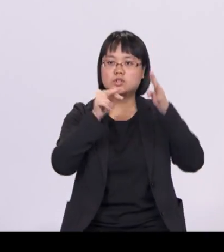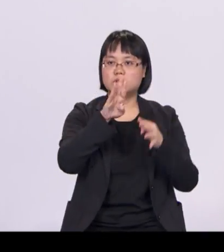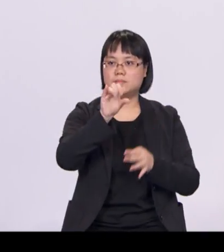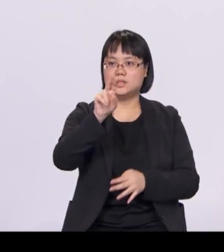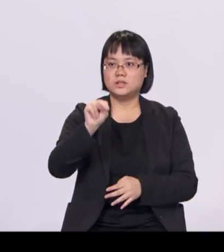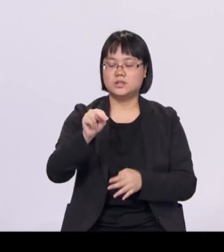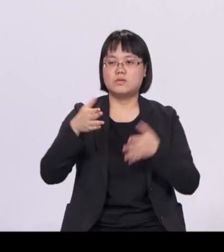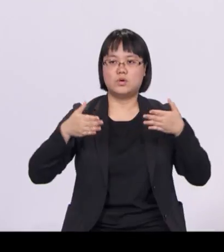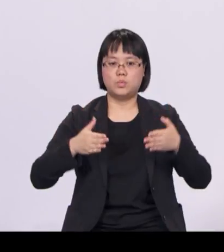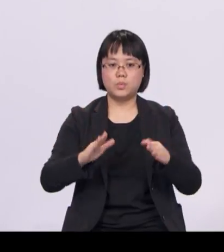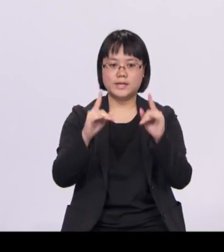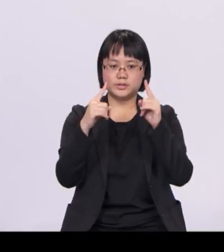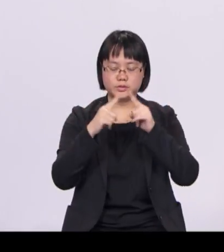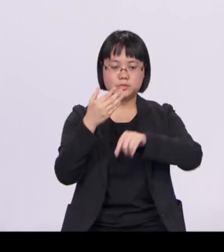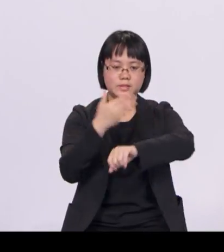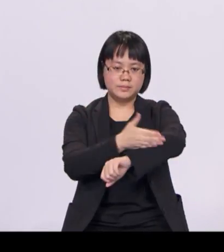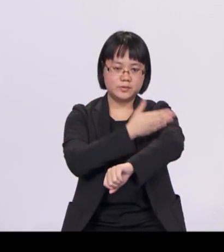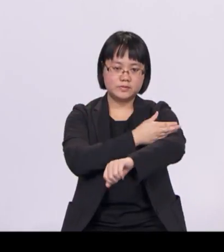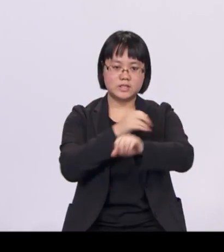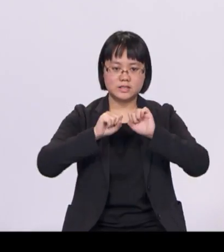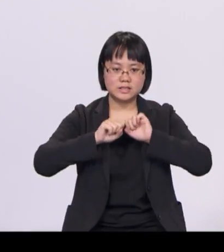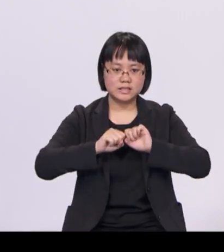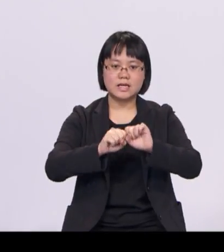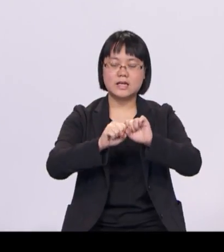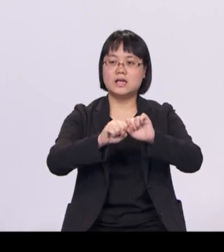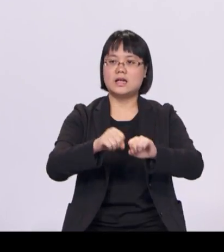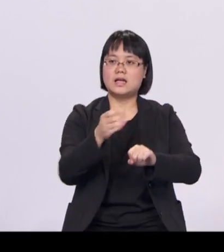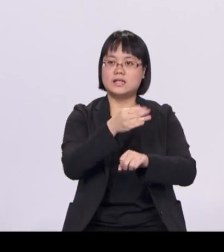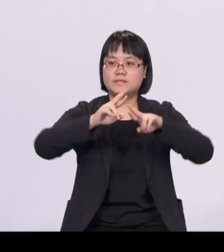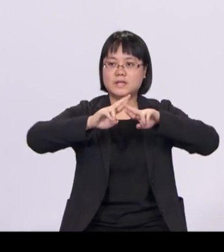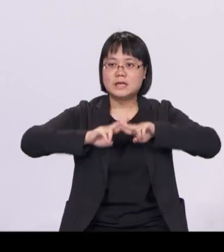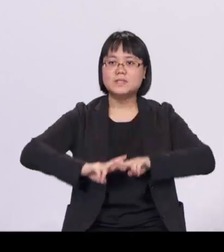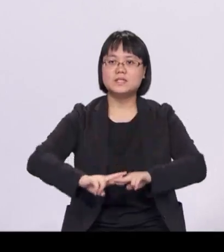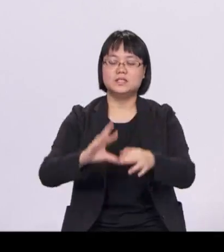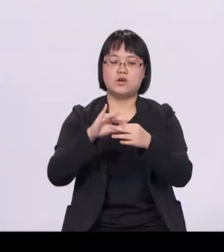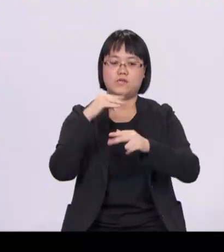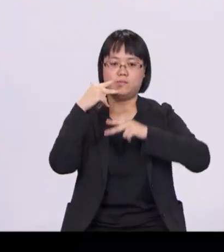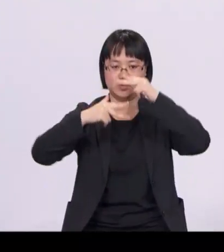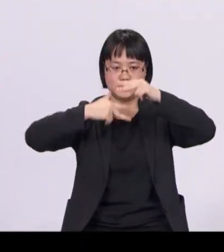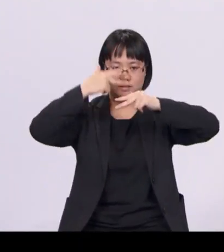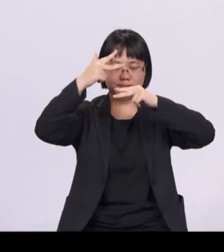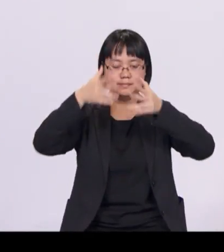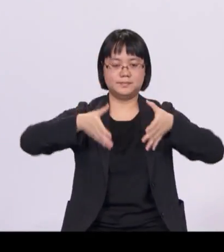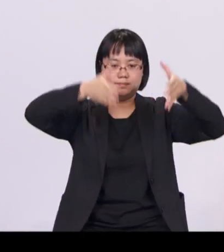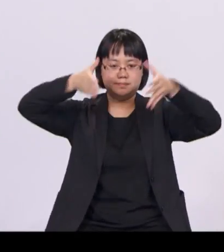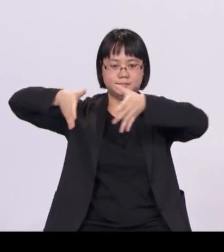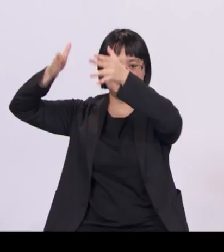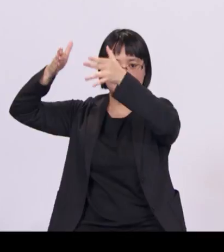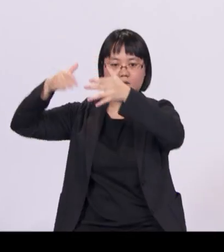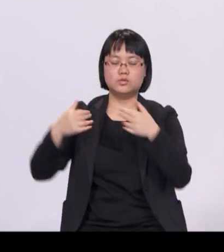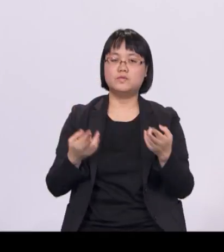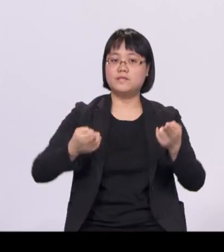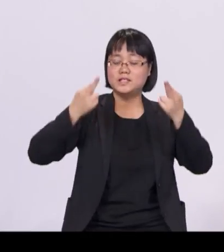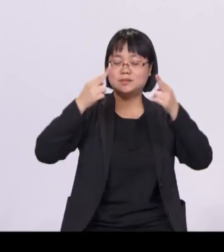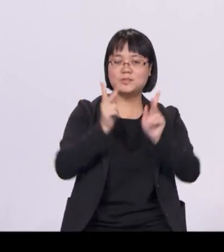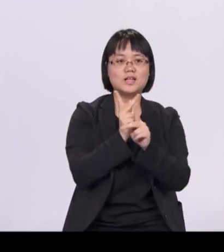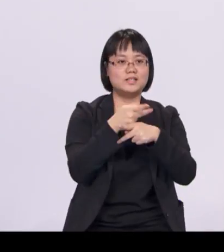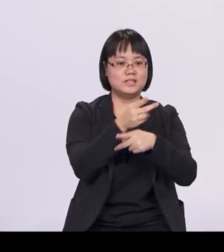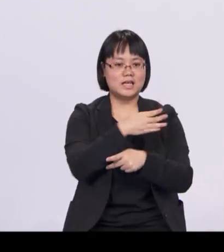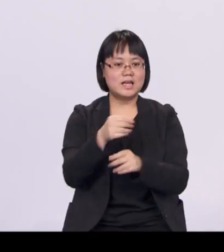sustainability, maintainability and reliability of buildings, raise construction productivity and create new spaces that we can